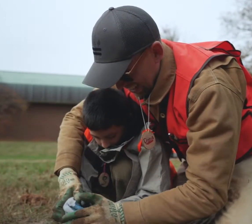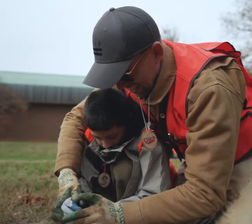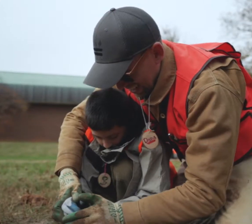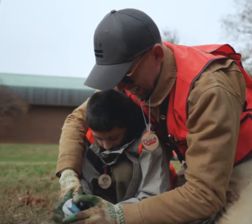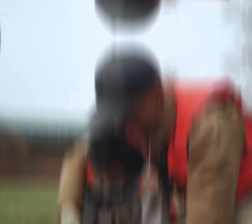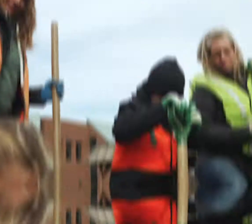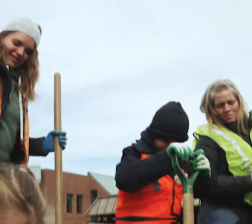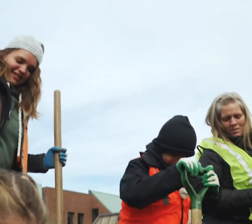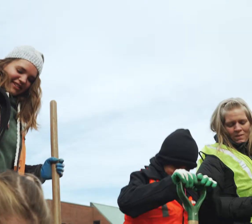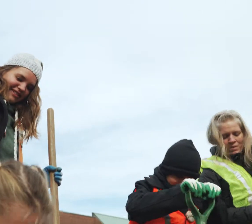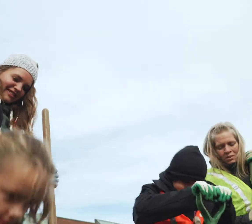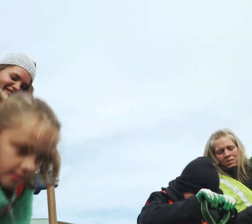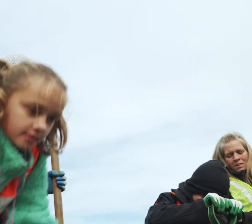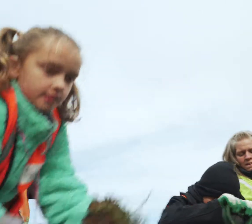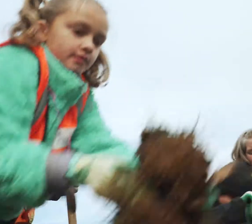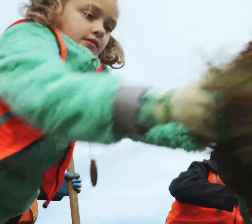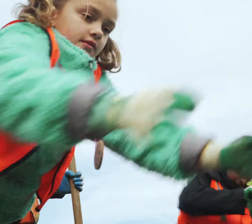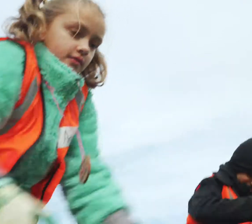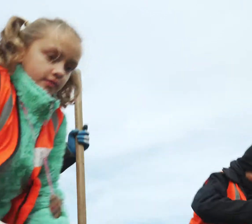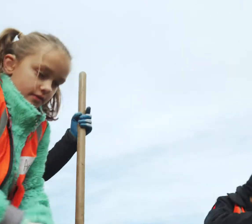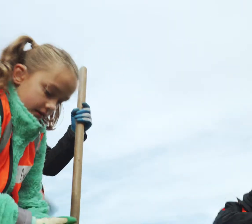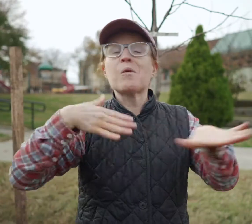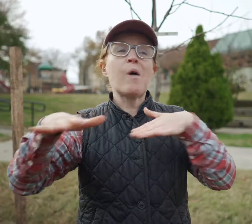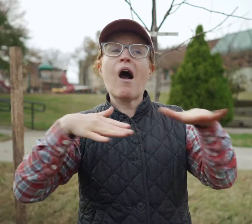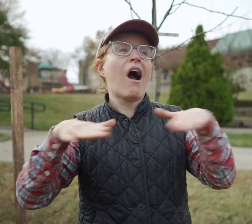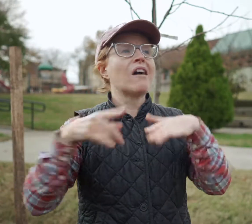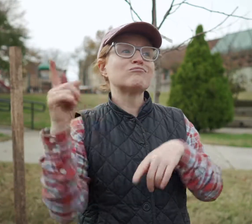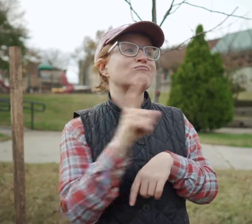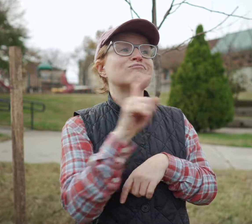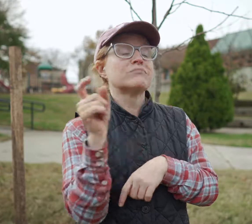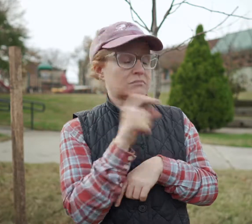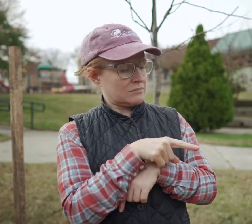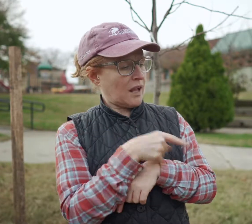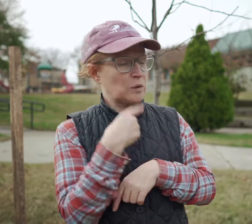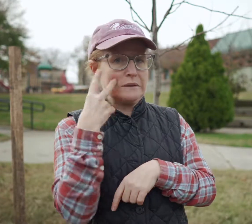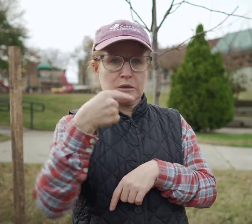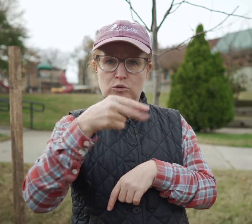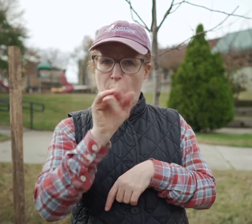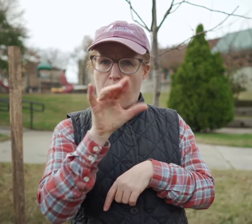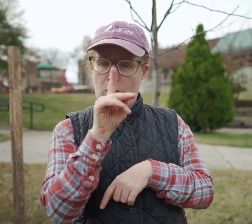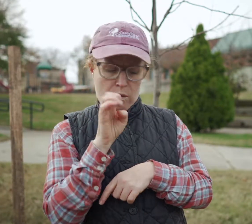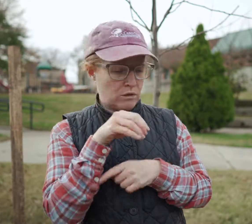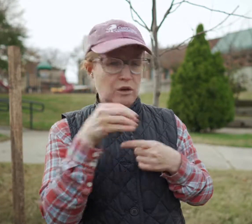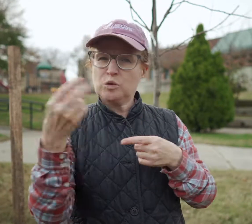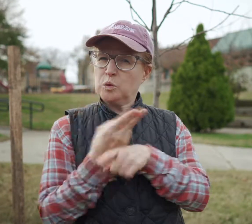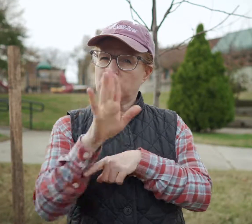codes on them. So if you're walking, you know, through the nature path someday and you see this QR code near the tree, you can use your